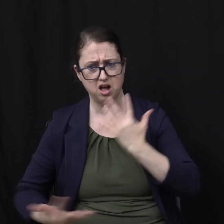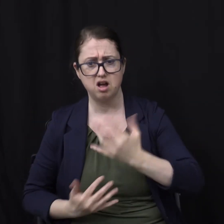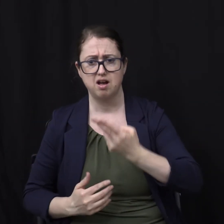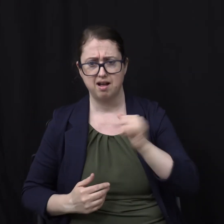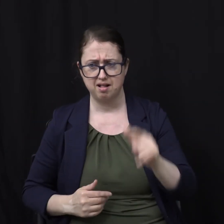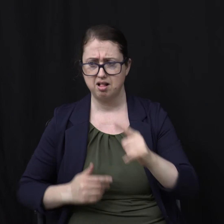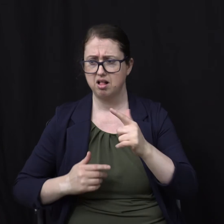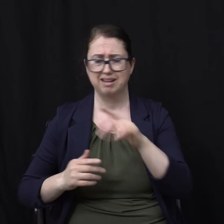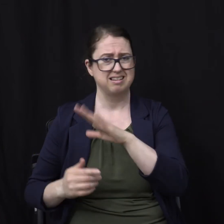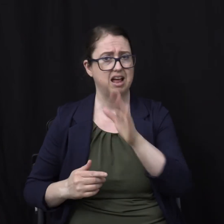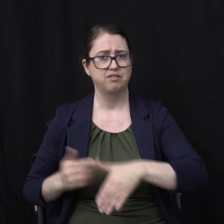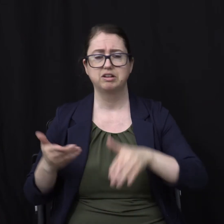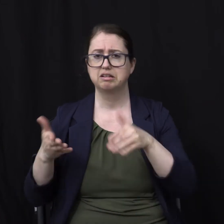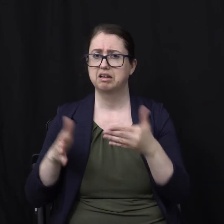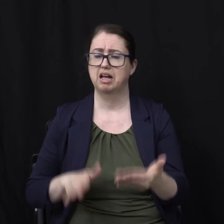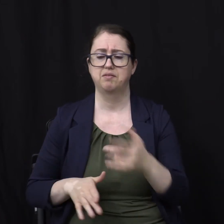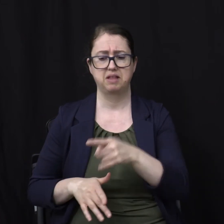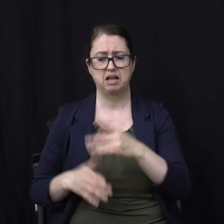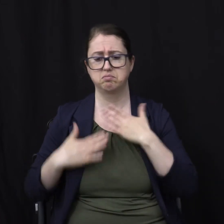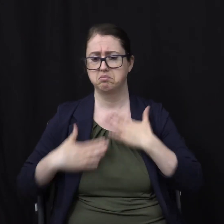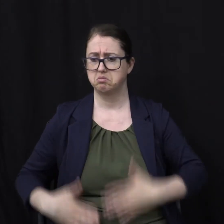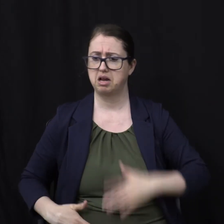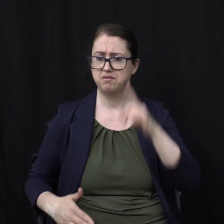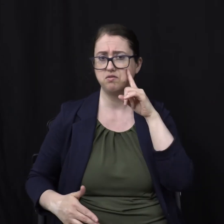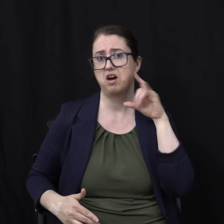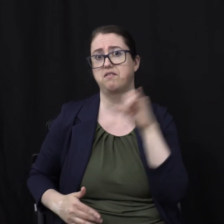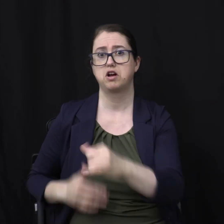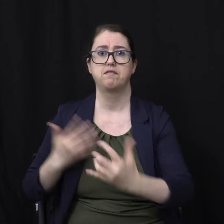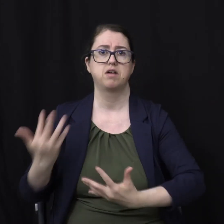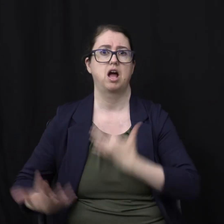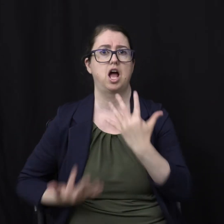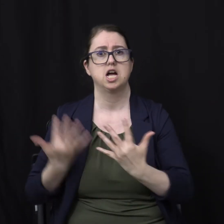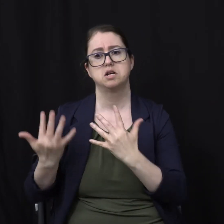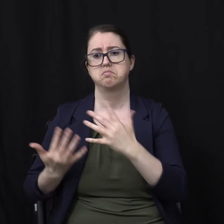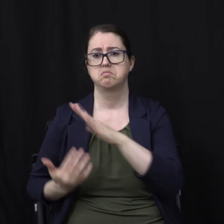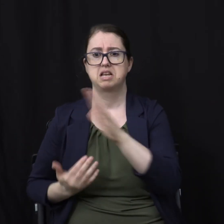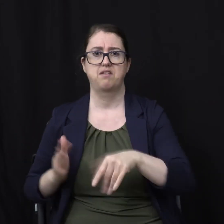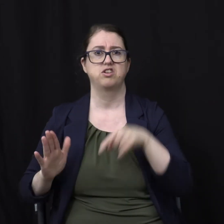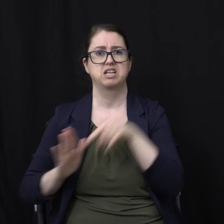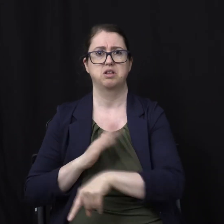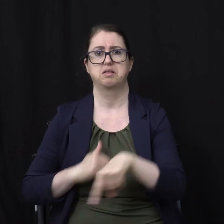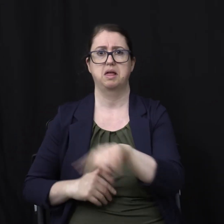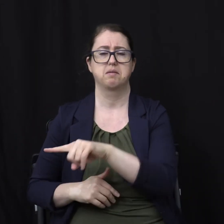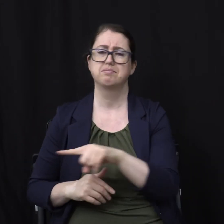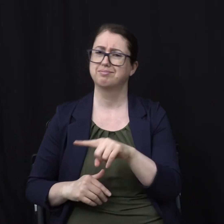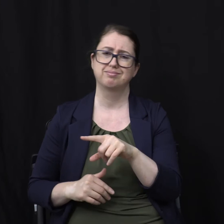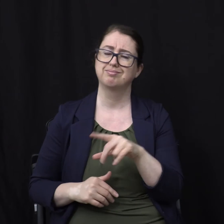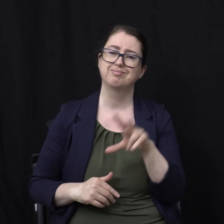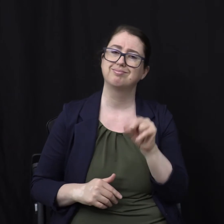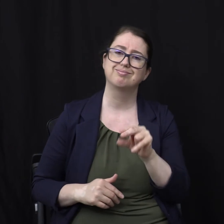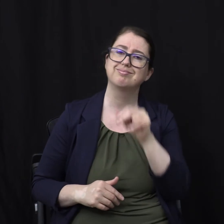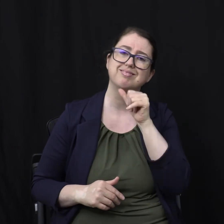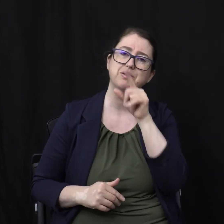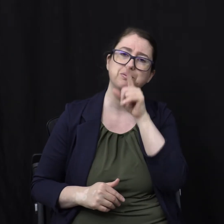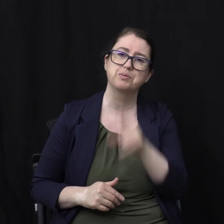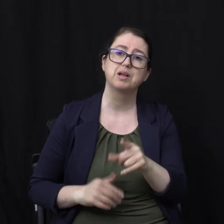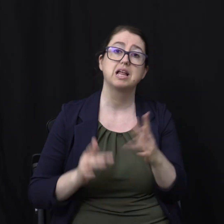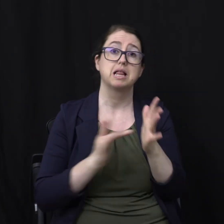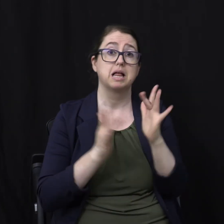to die Ever And that they are immortal In the fire And that the fire Never kills them Well what does the Bible say Are you ready For a bunch of